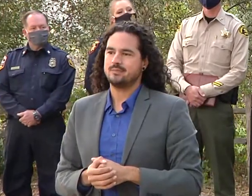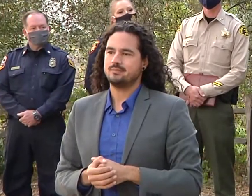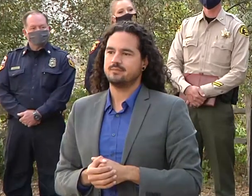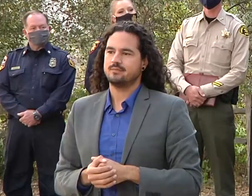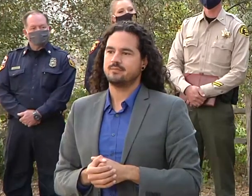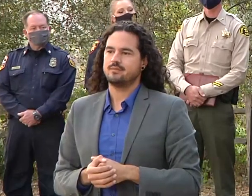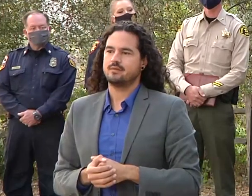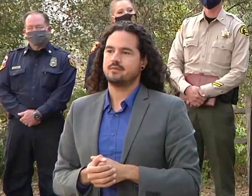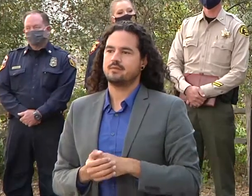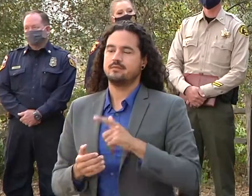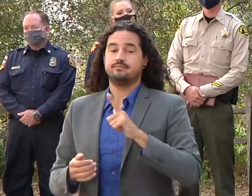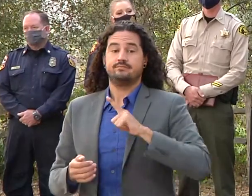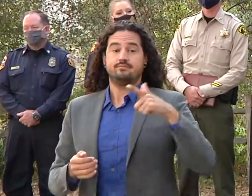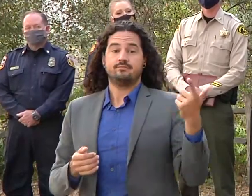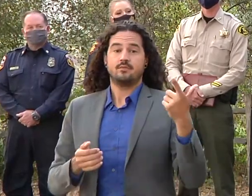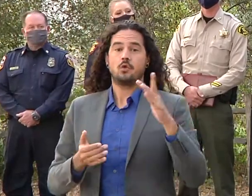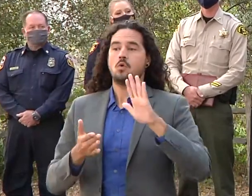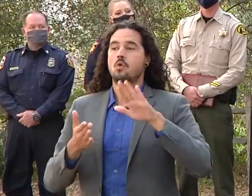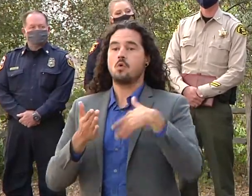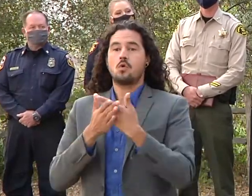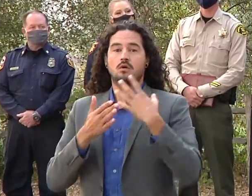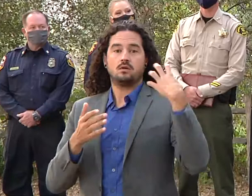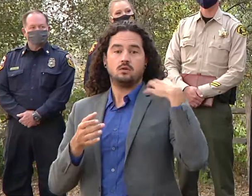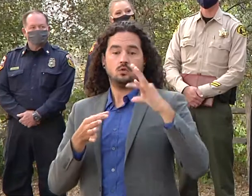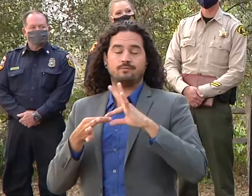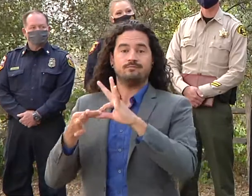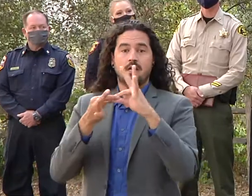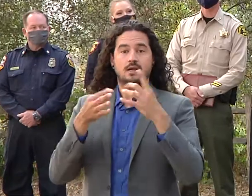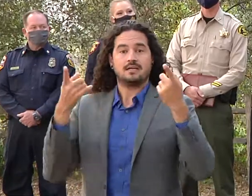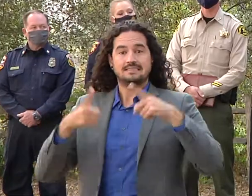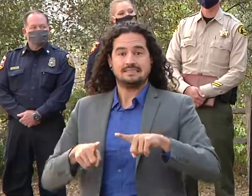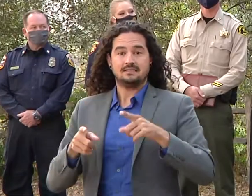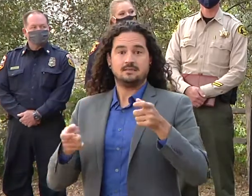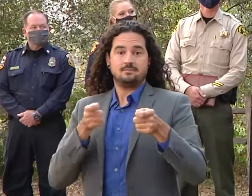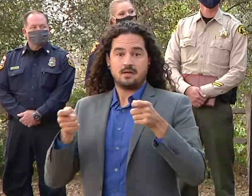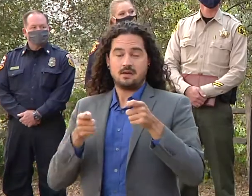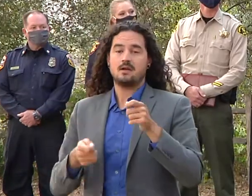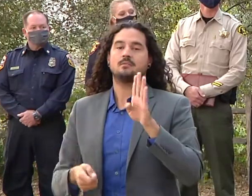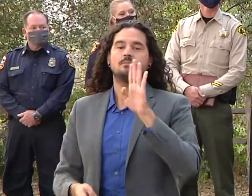incident commanders on the incident is cal fire incident management team three ic billy c